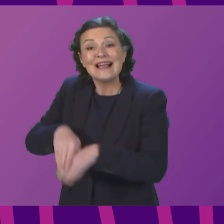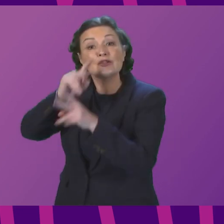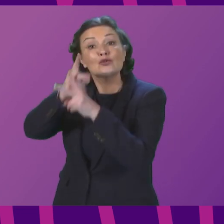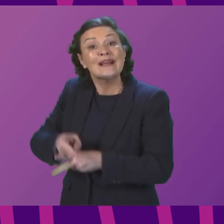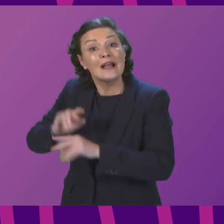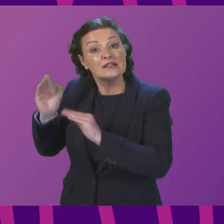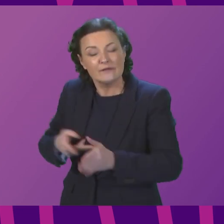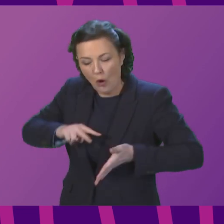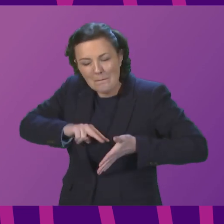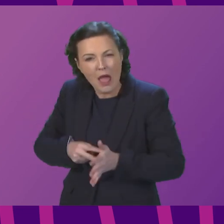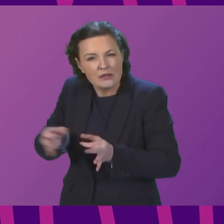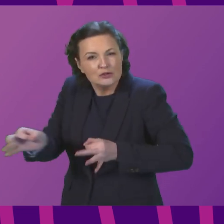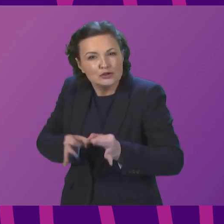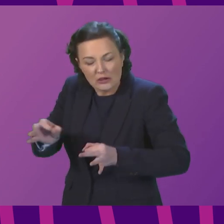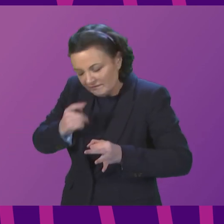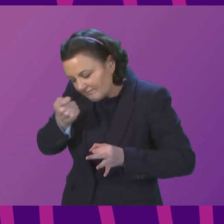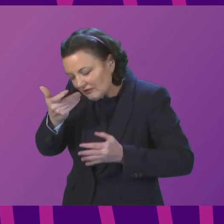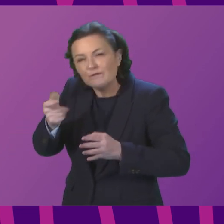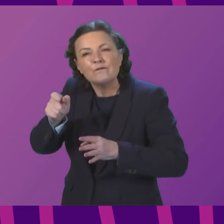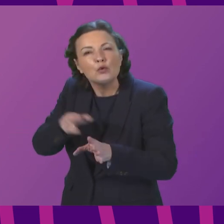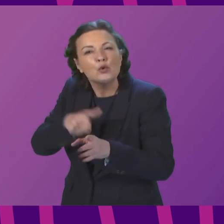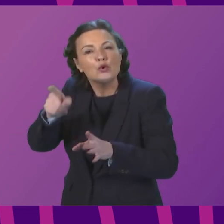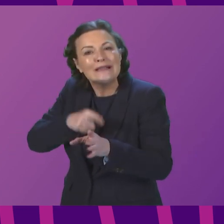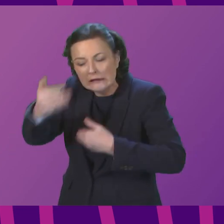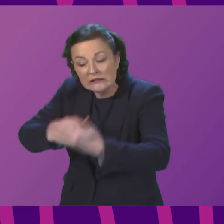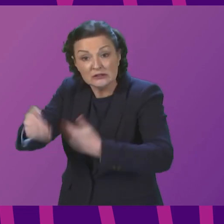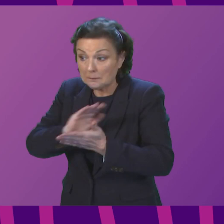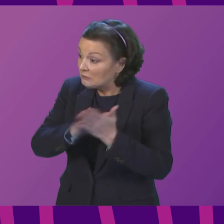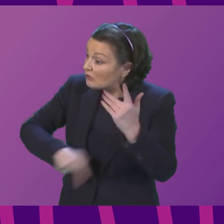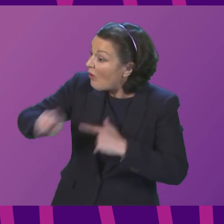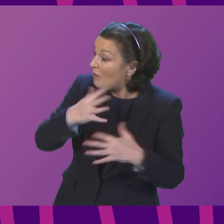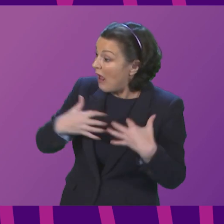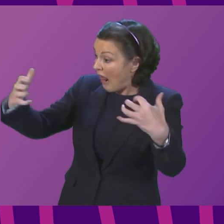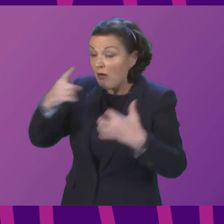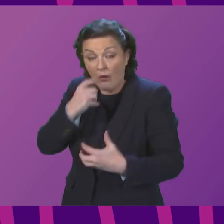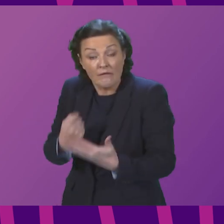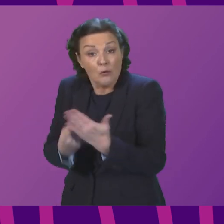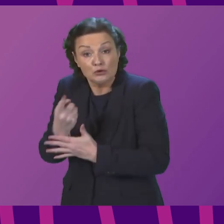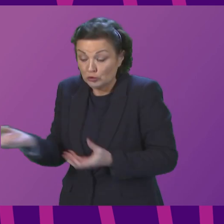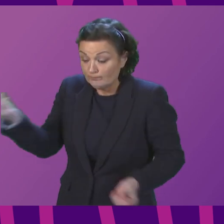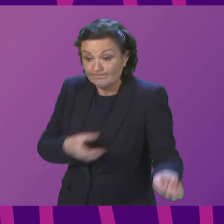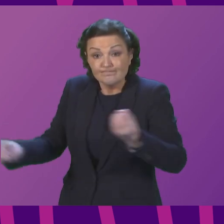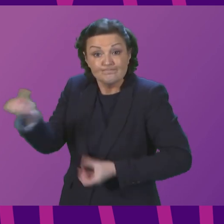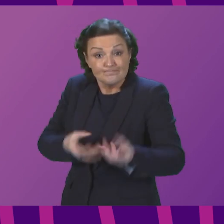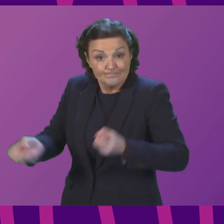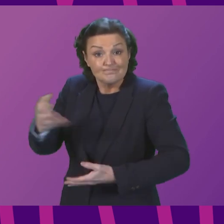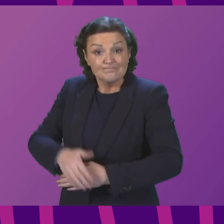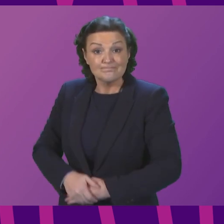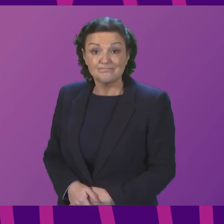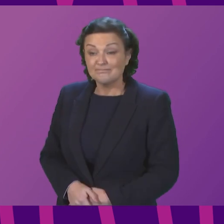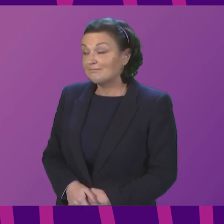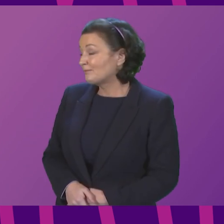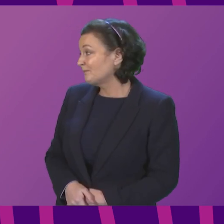the course of the next few years. Plans, of course, that everybody across Parliament will have the opportunity to contribute to. The